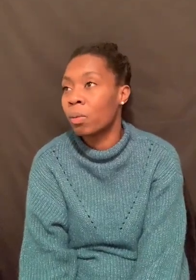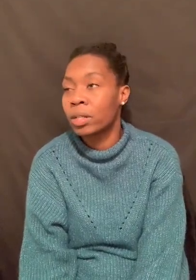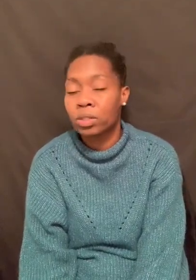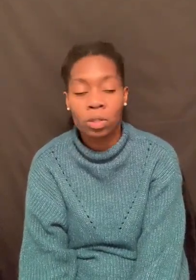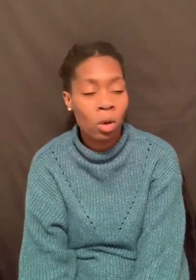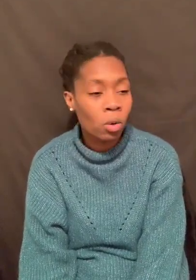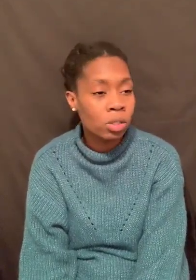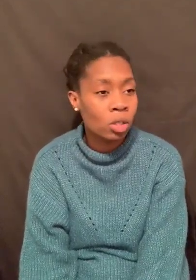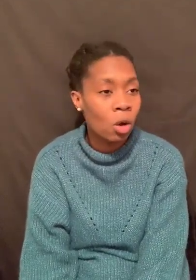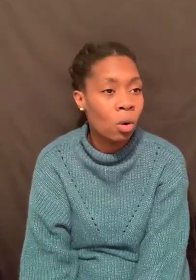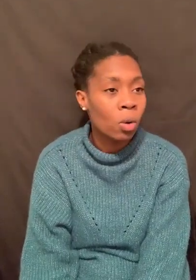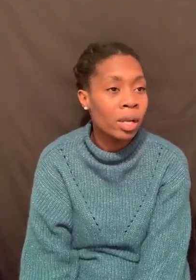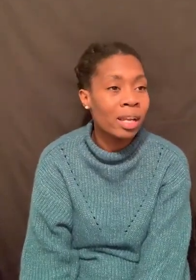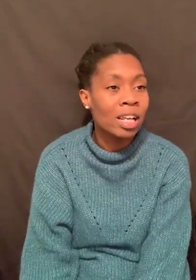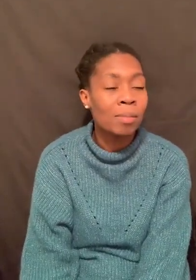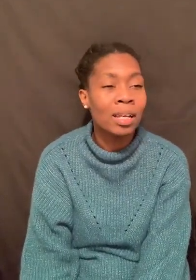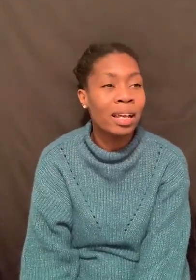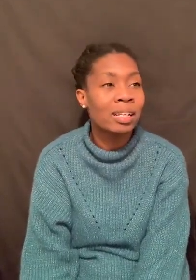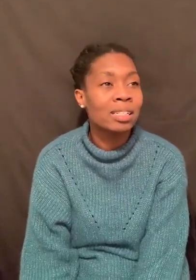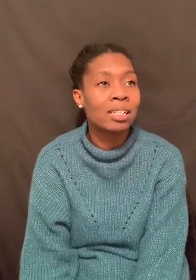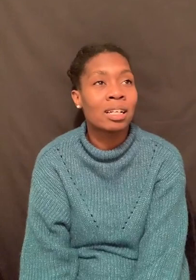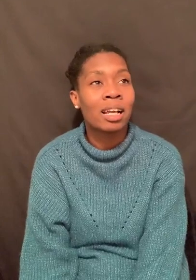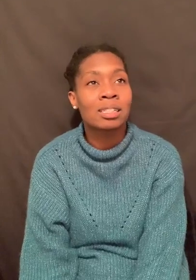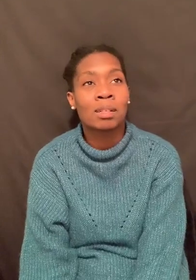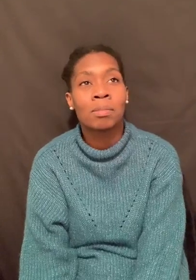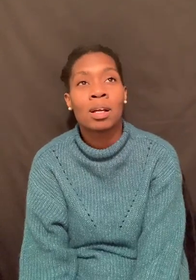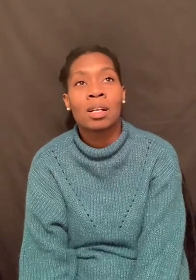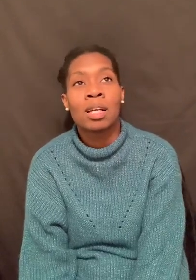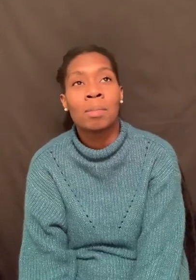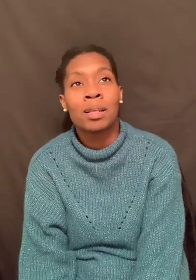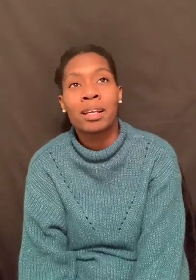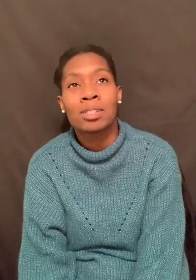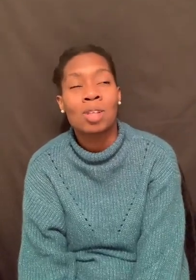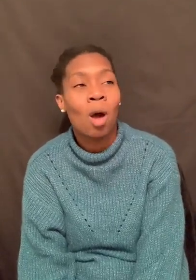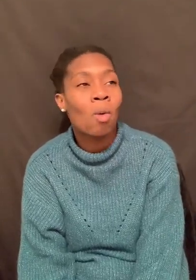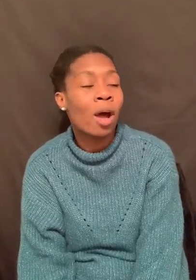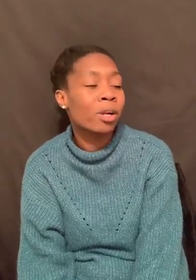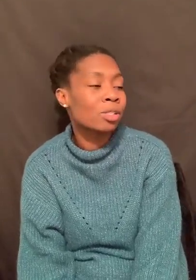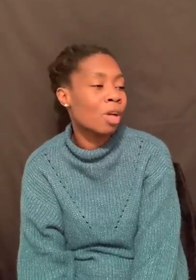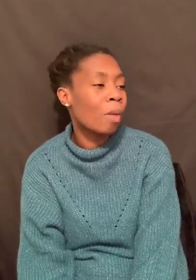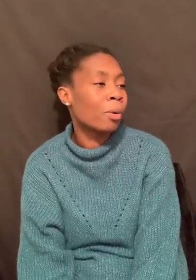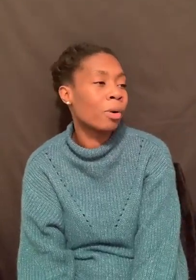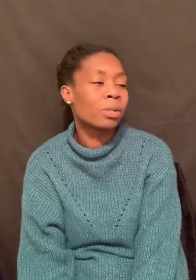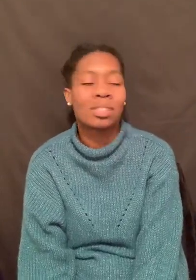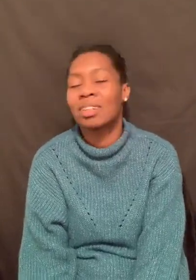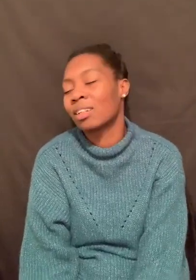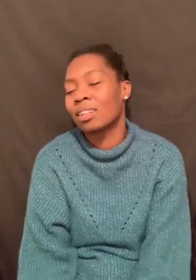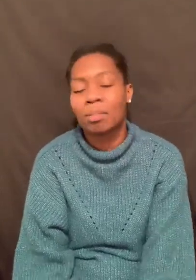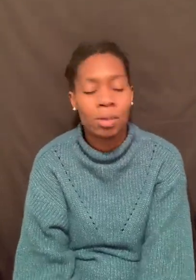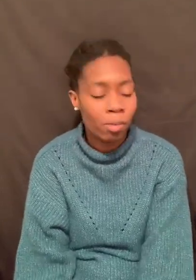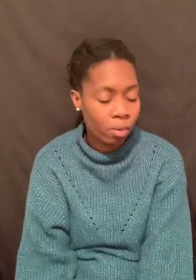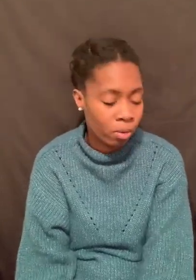western coast to go in Himalayas and then get some Himalayas salt water, salt pearls. people